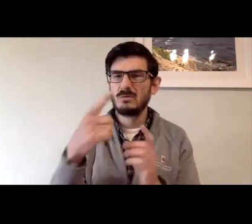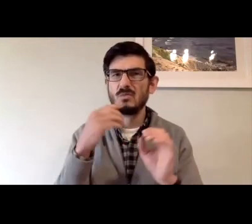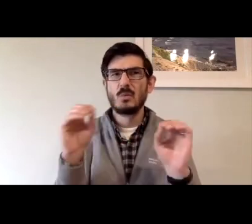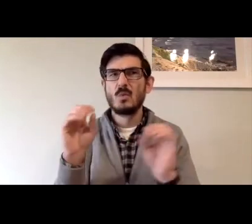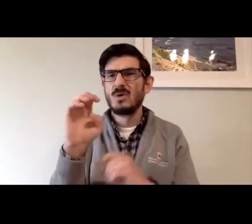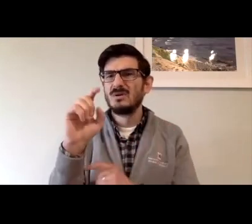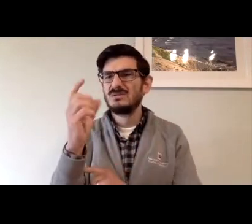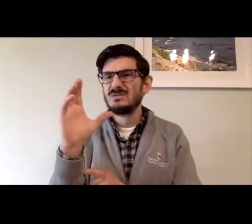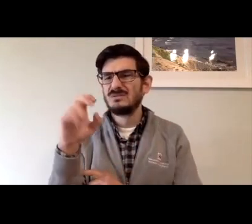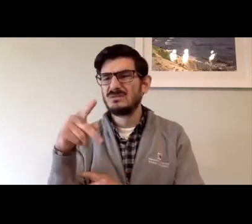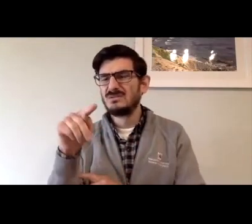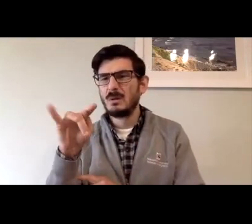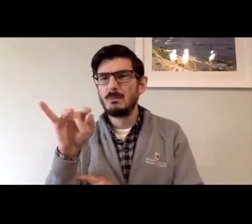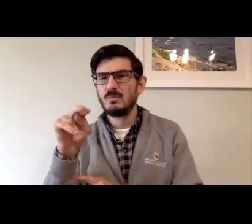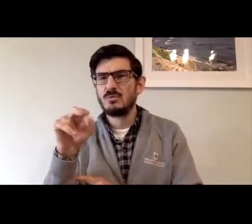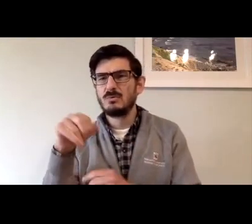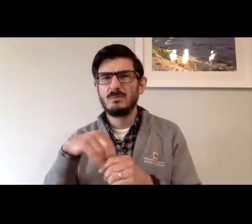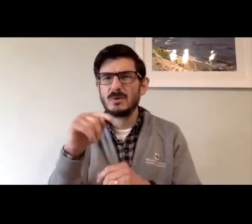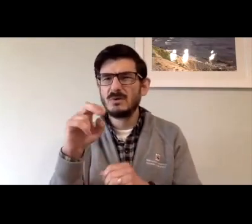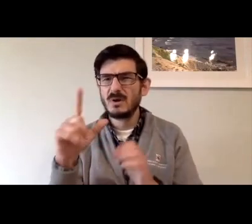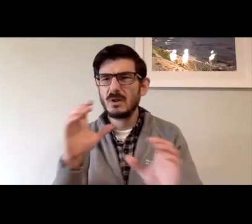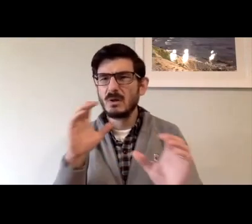communication throughout.